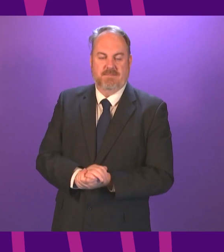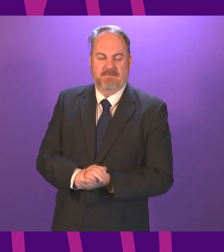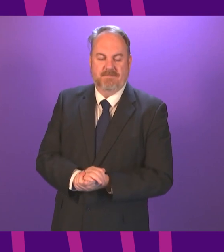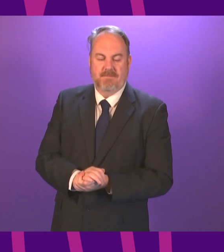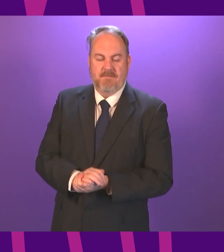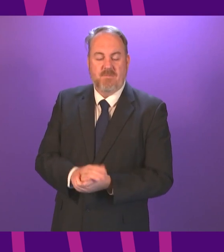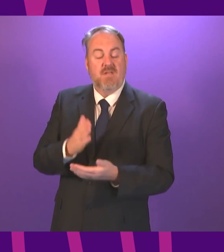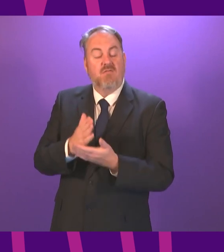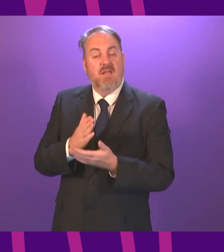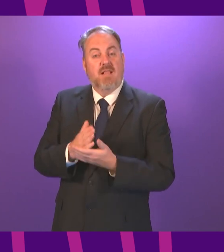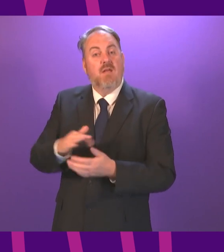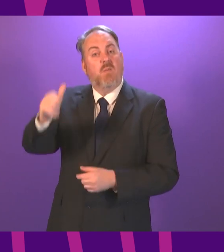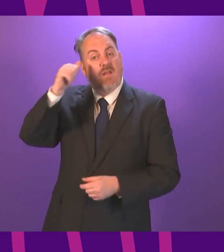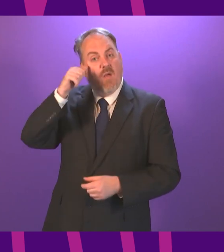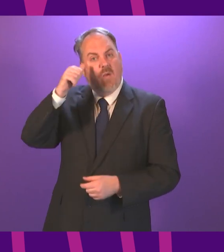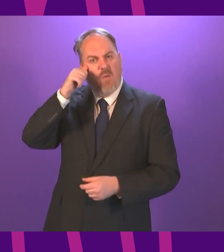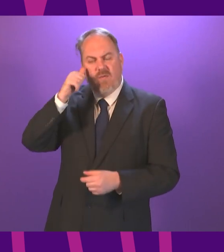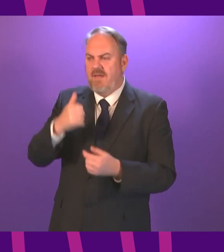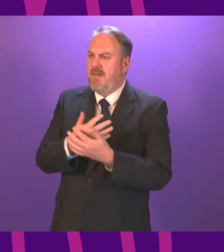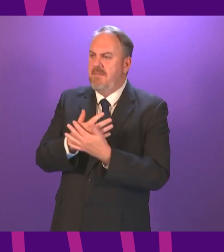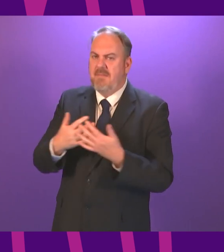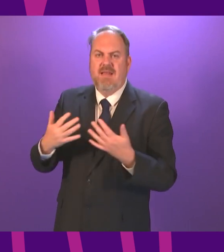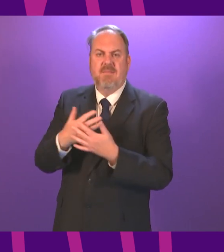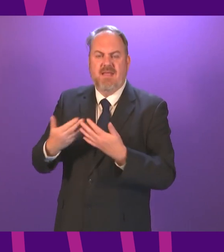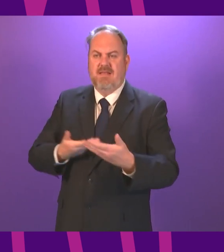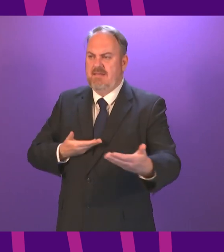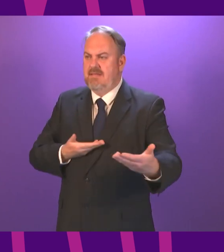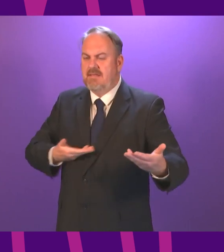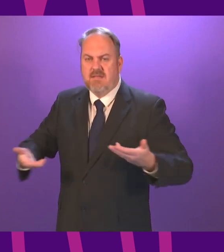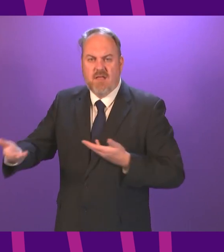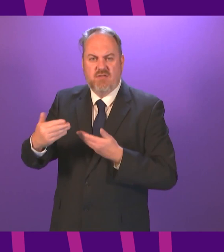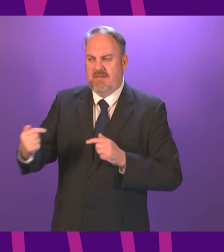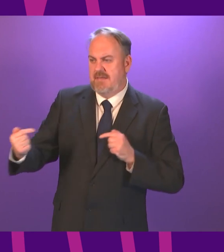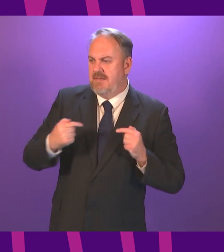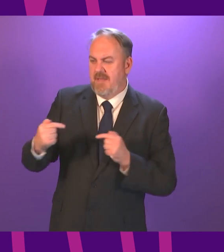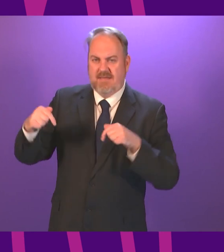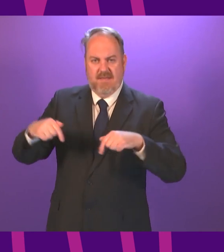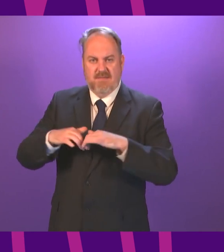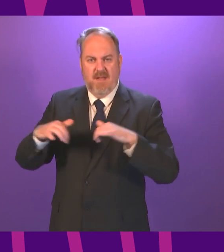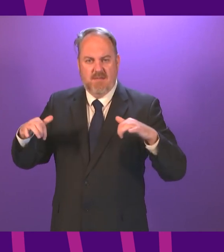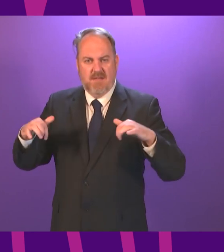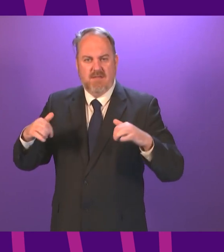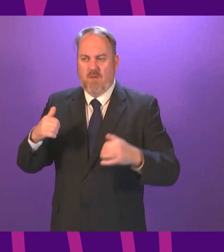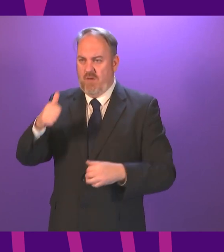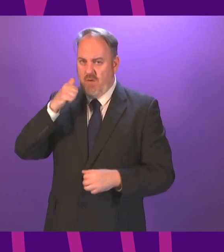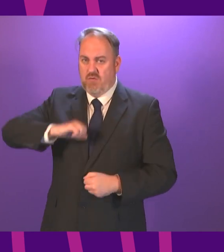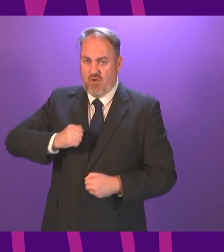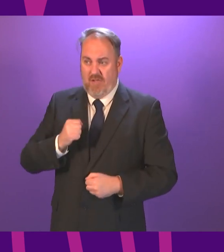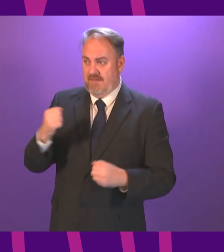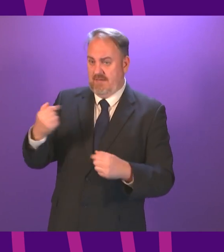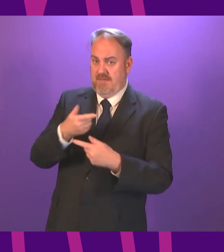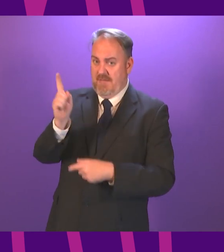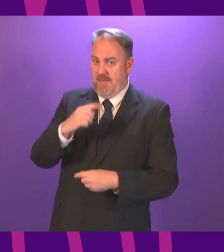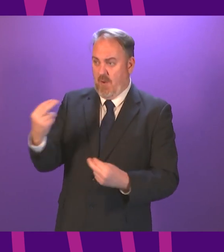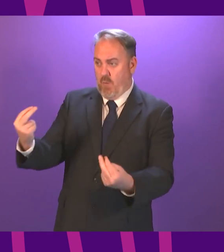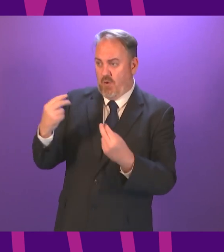tone than those debates we were used to in the closing days of the last session. The eyes of the country are now fixed to this chamber in anticipation and in